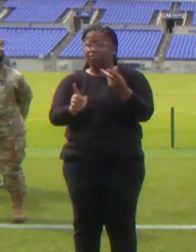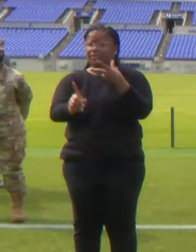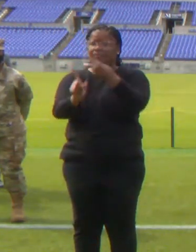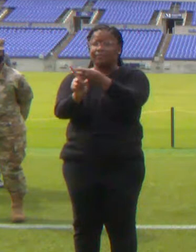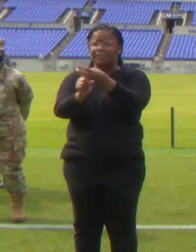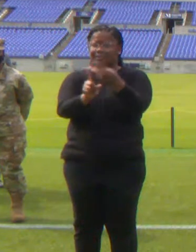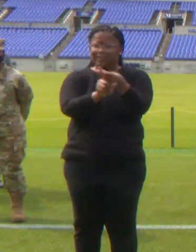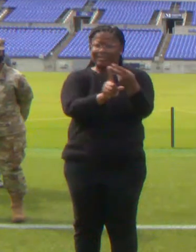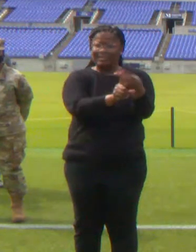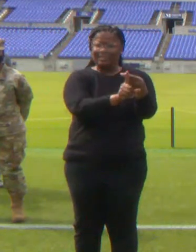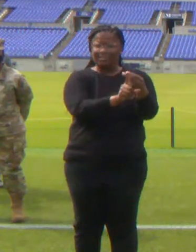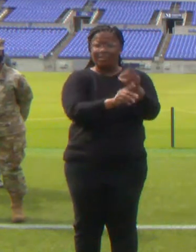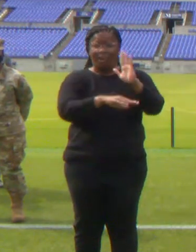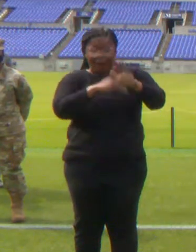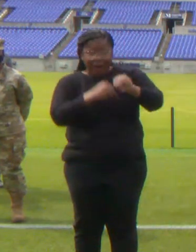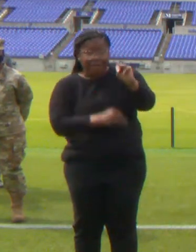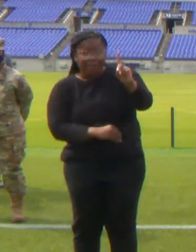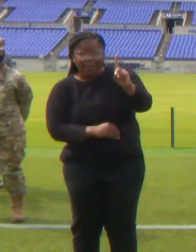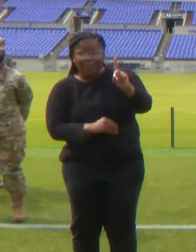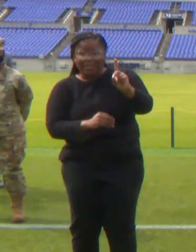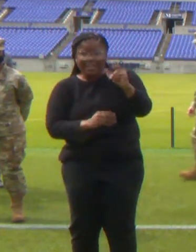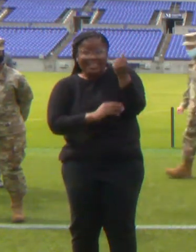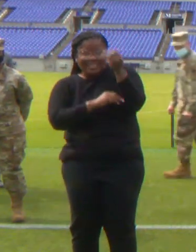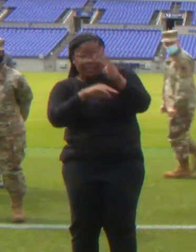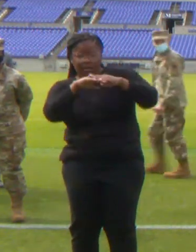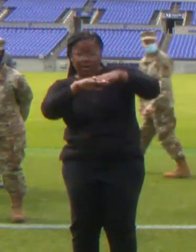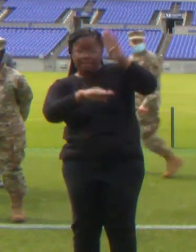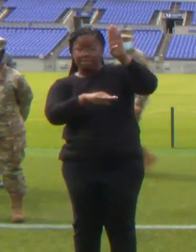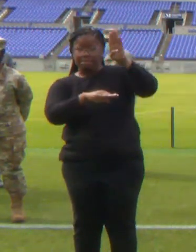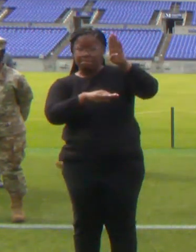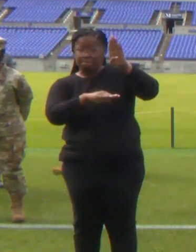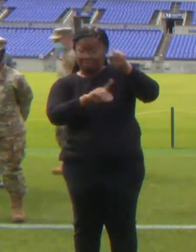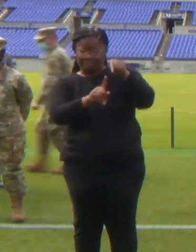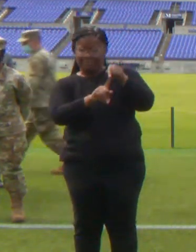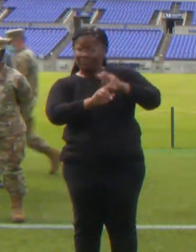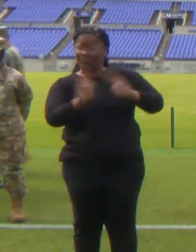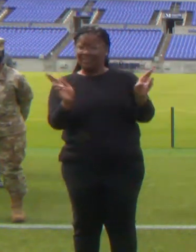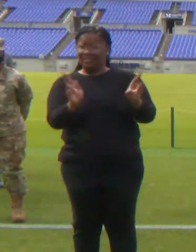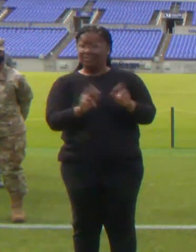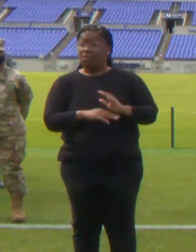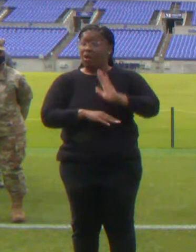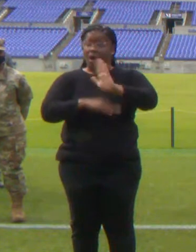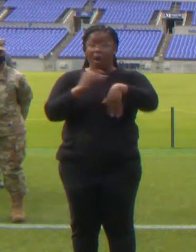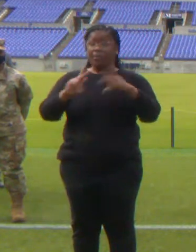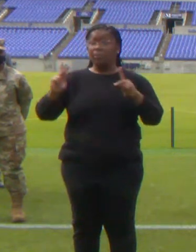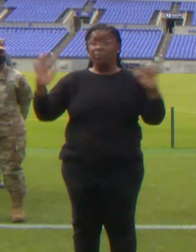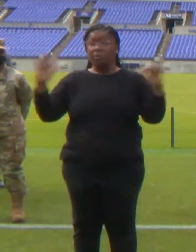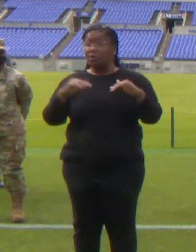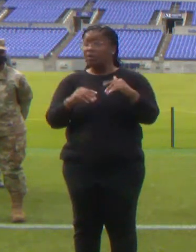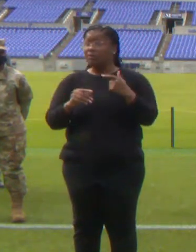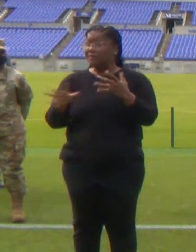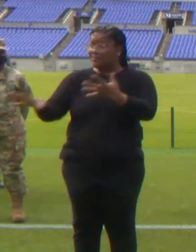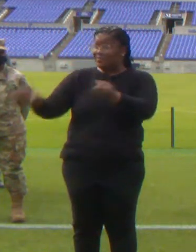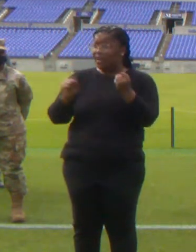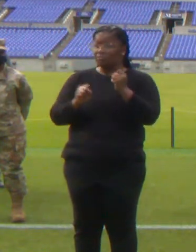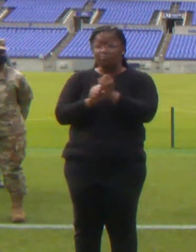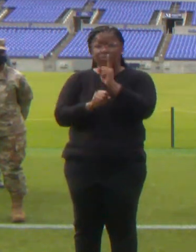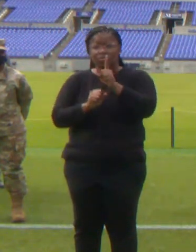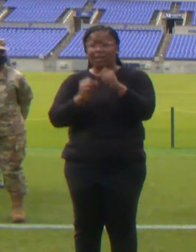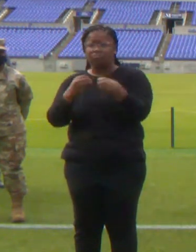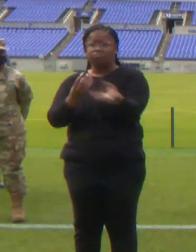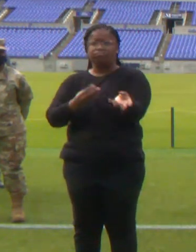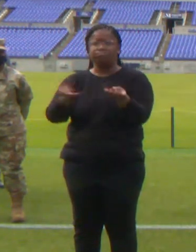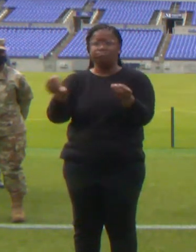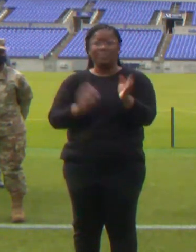and older. Getting more people vaccinated as quickly as we possibly can is our absolute best